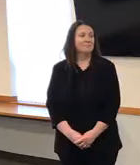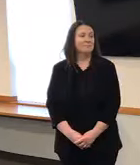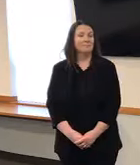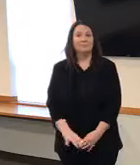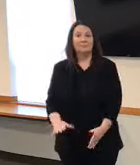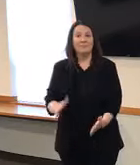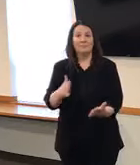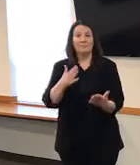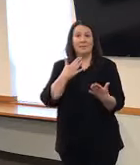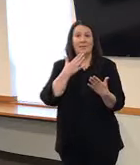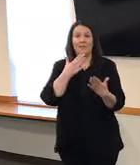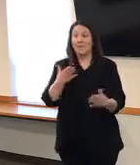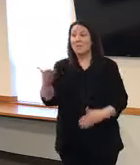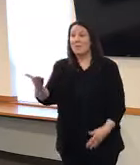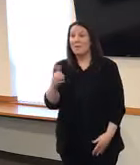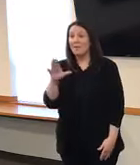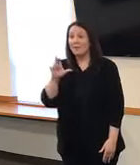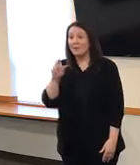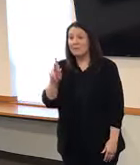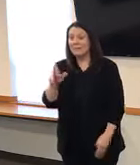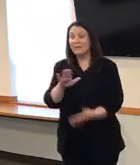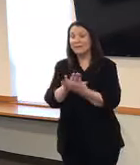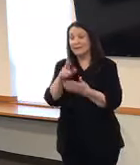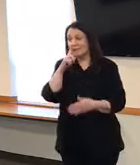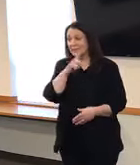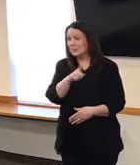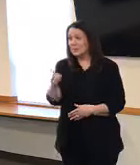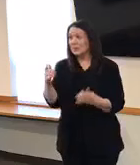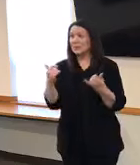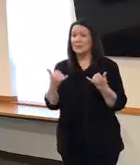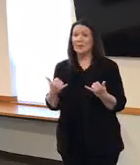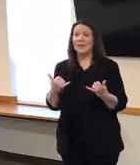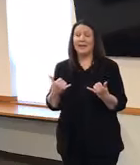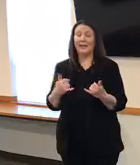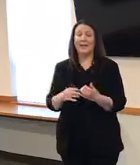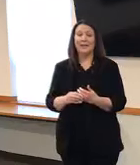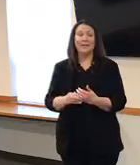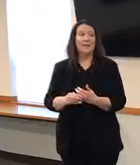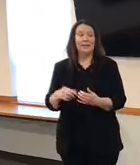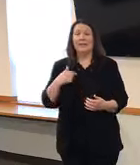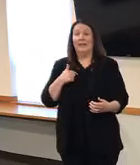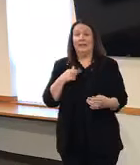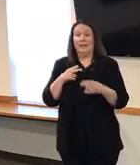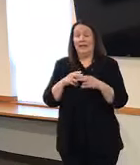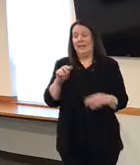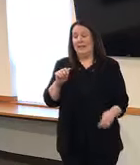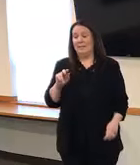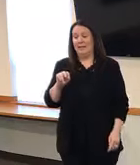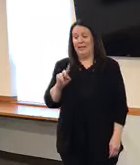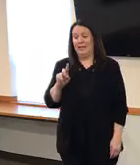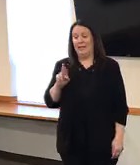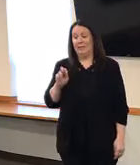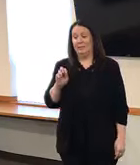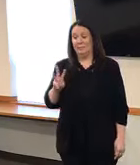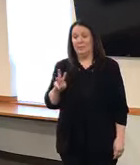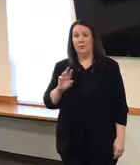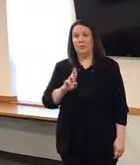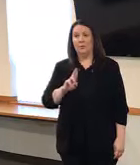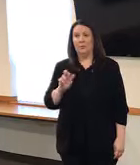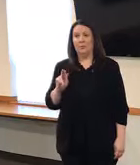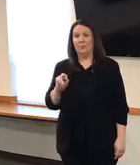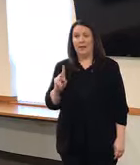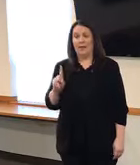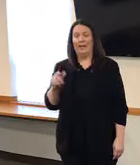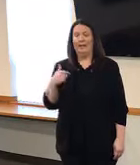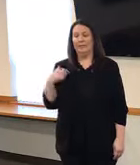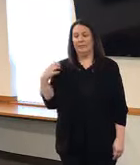Thank you. Welcome back. It's nice to see you today. I'm Andrew Rand, once again chairman of the Peoria County Board.